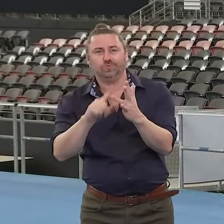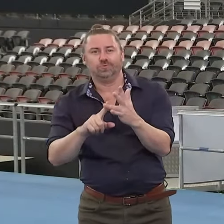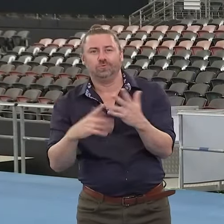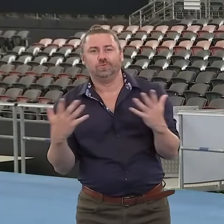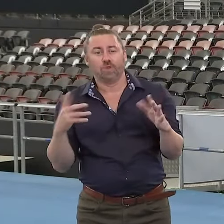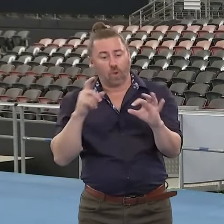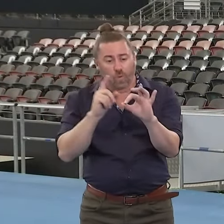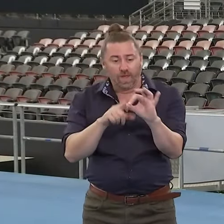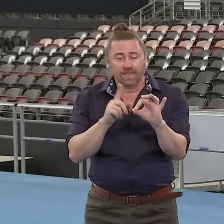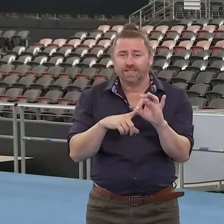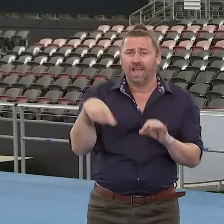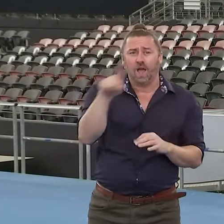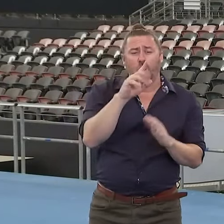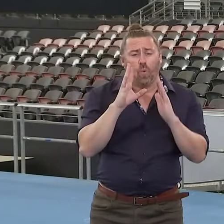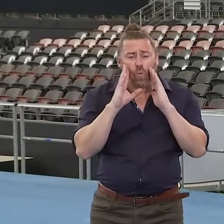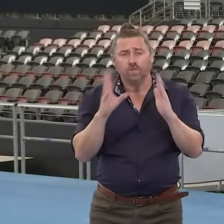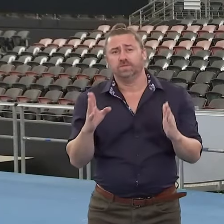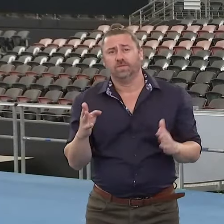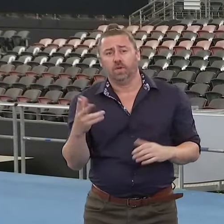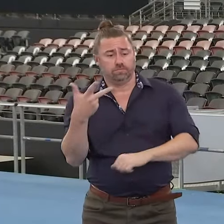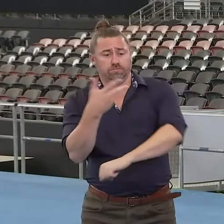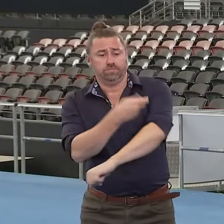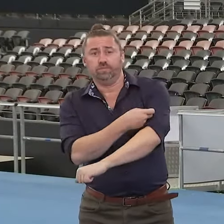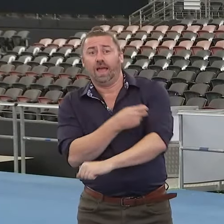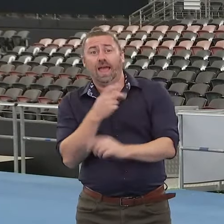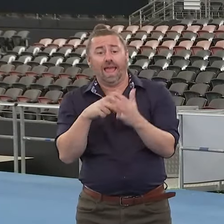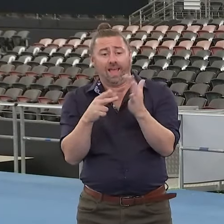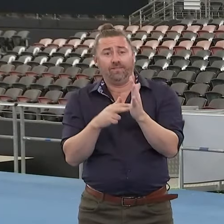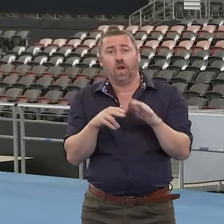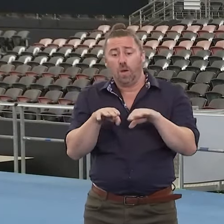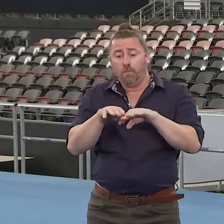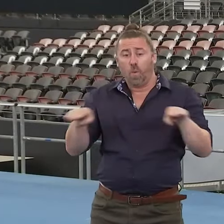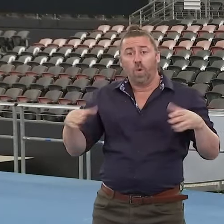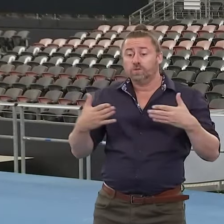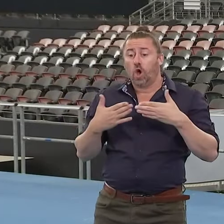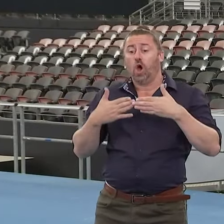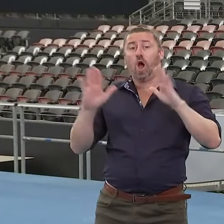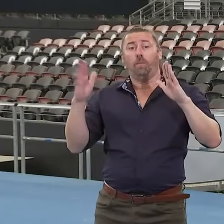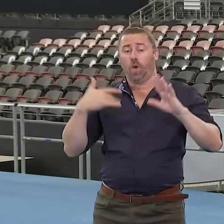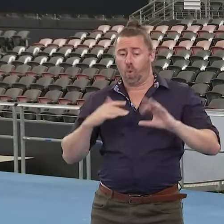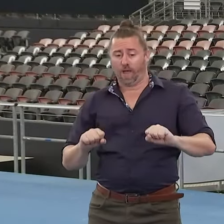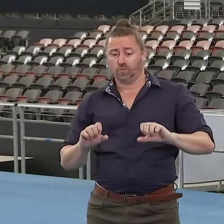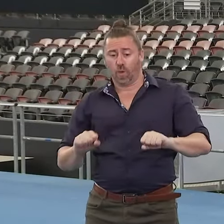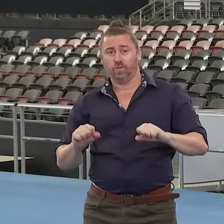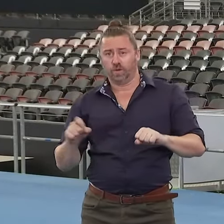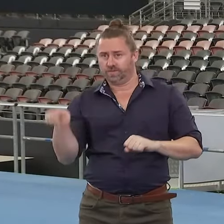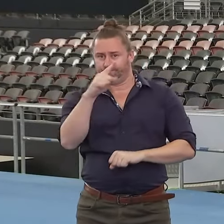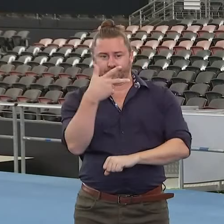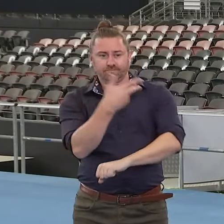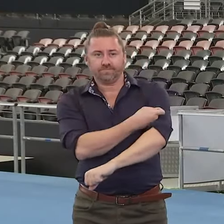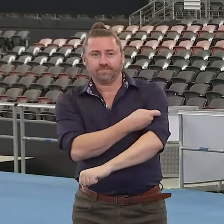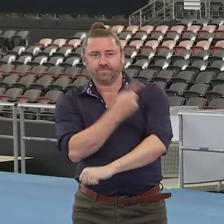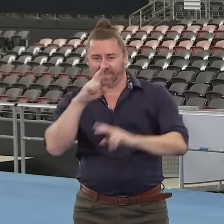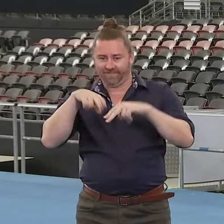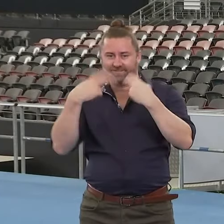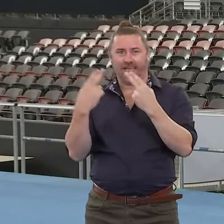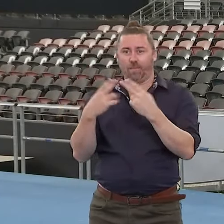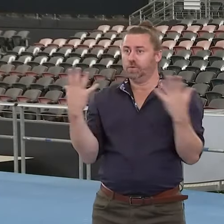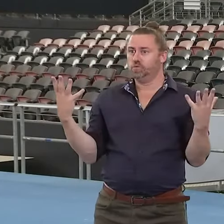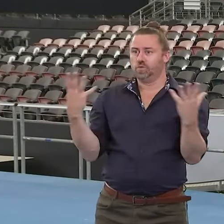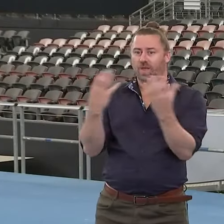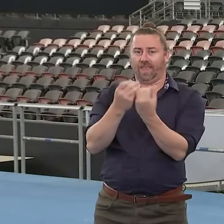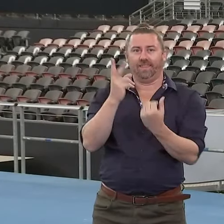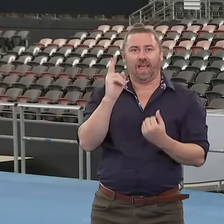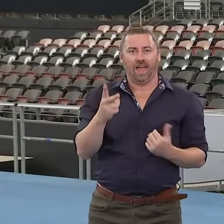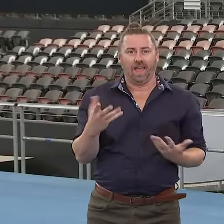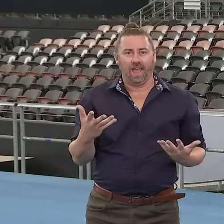went and got vaccinated before we opened the borders. Families have been able to be reunited and now families